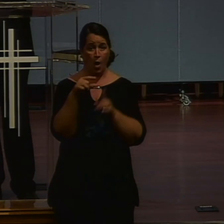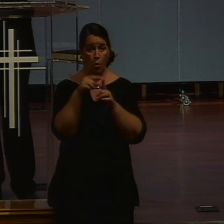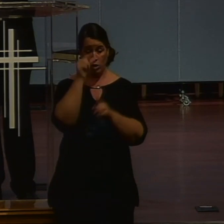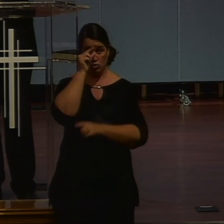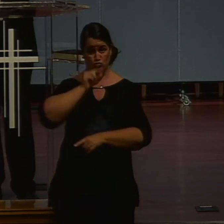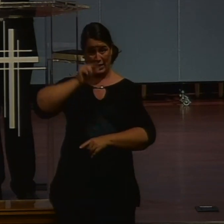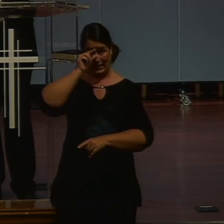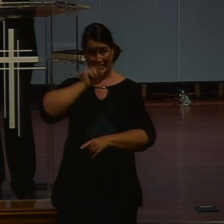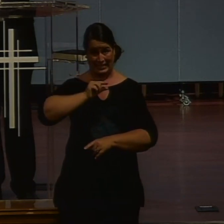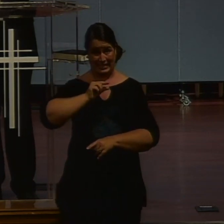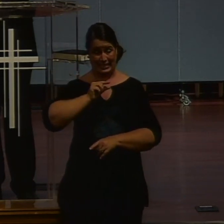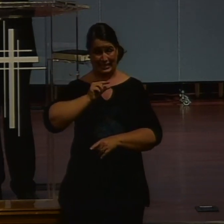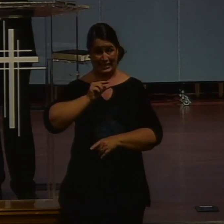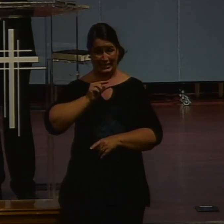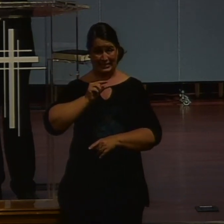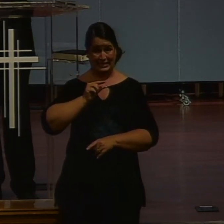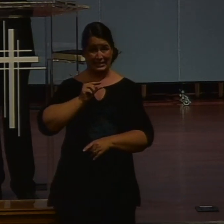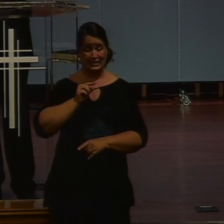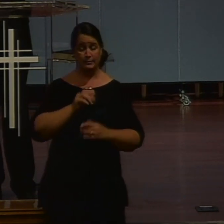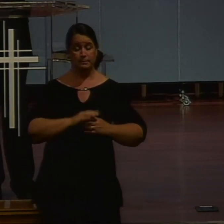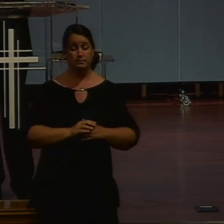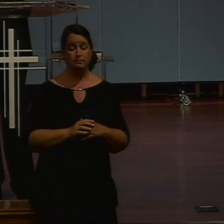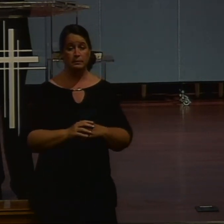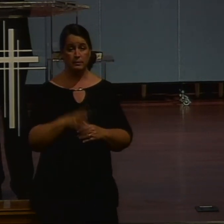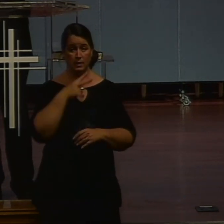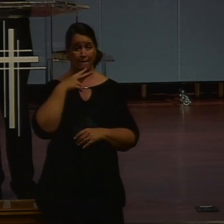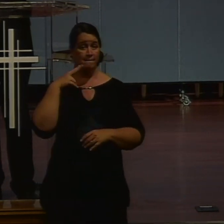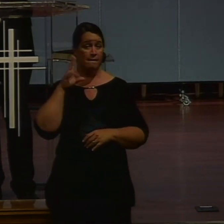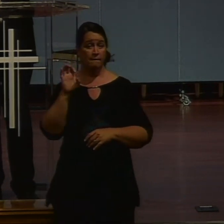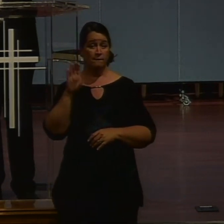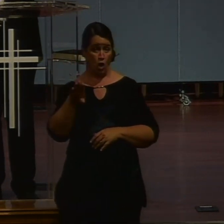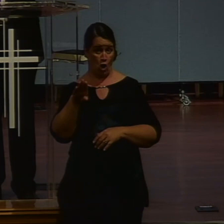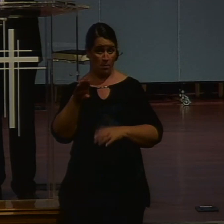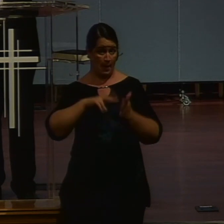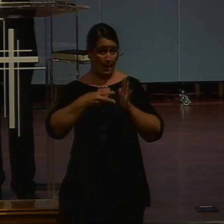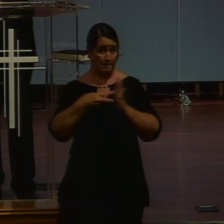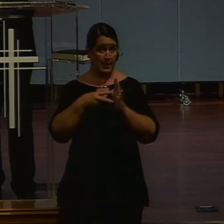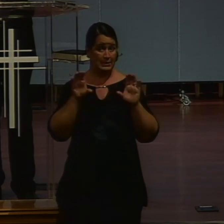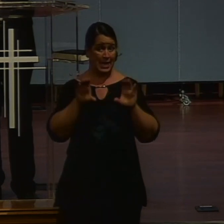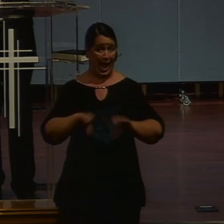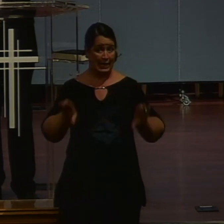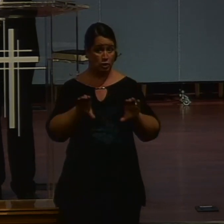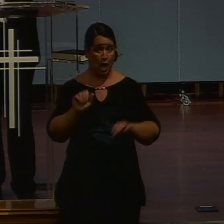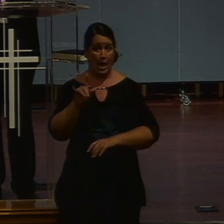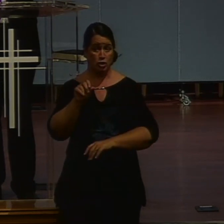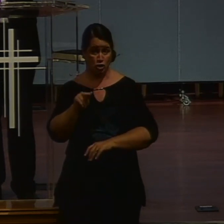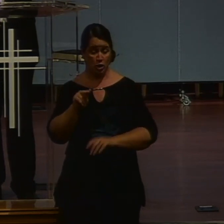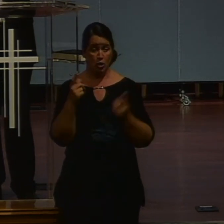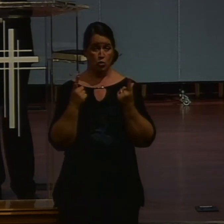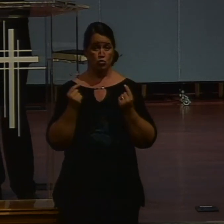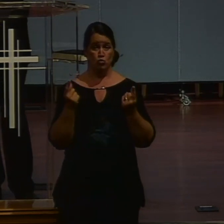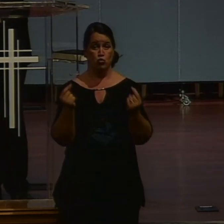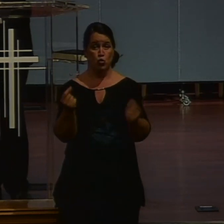Word. That is. In this text. A verb. Verb. It's the indicative voice. God is calling us. action. It's something we must. Do.